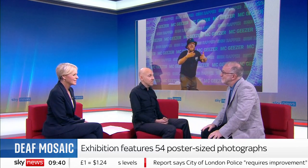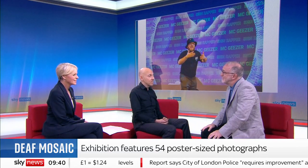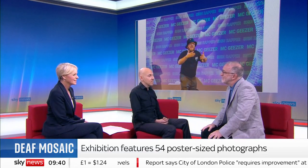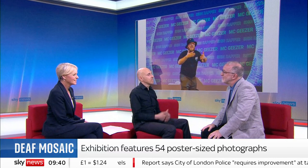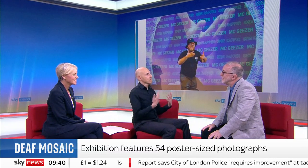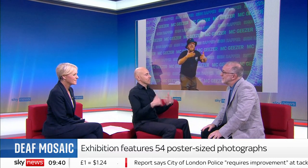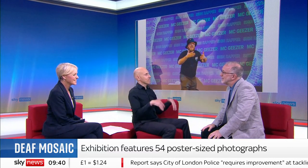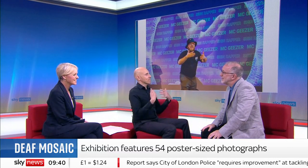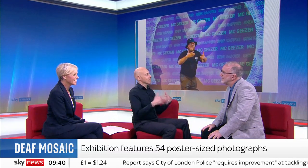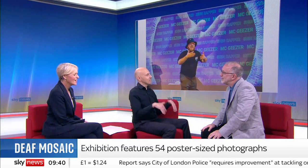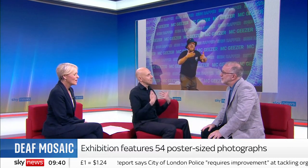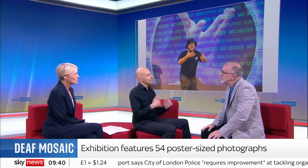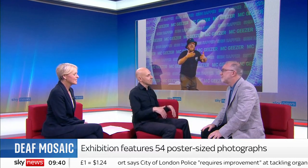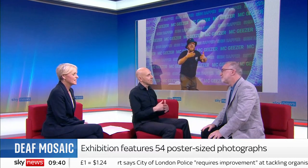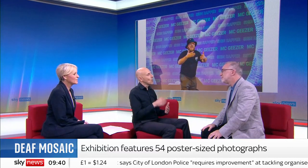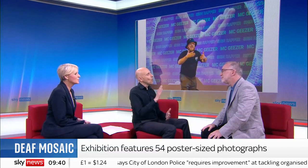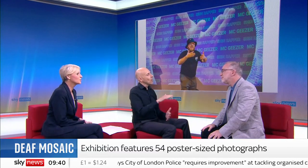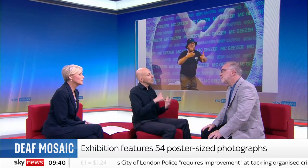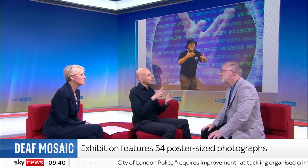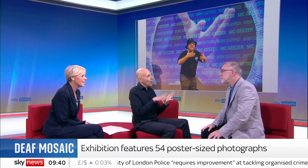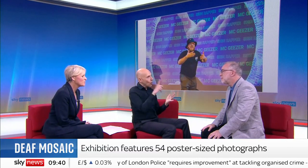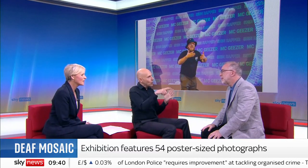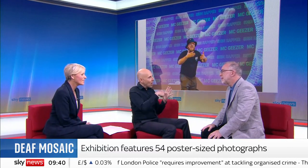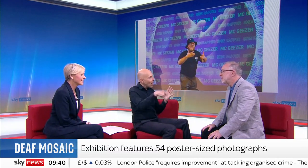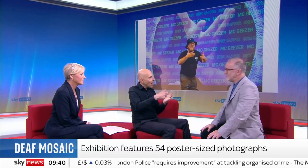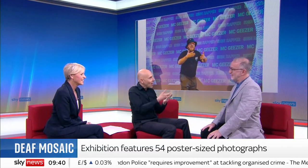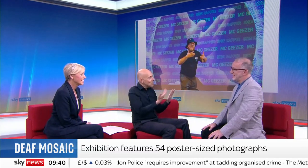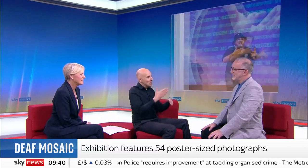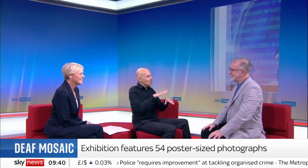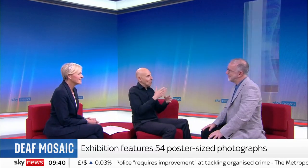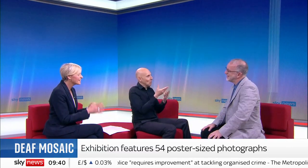Amazing. Just amazing. Well, Stephen and I, if I could talk to you all day, but we are out of time. And there...